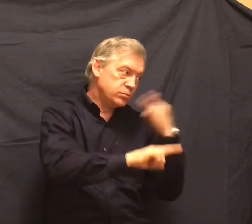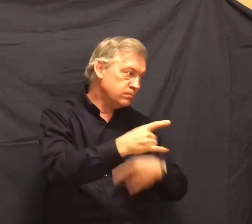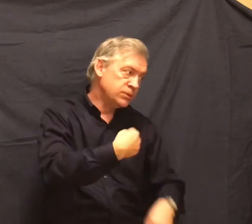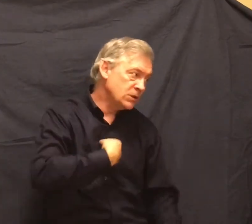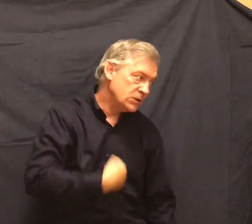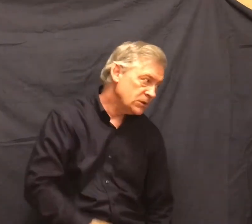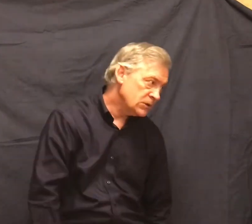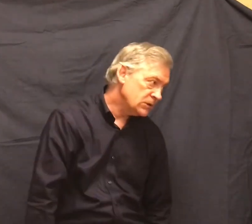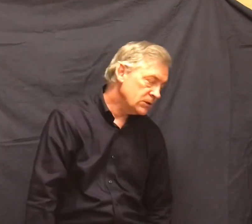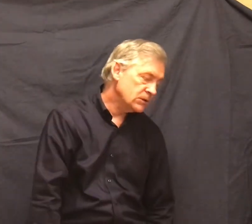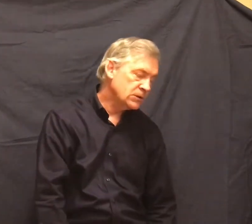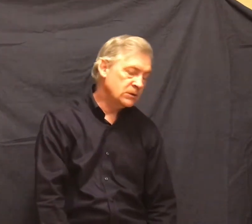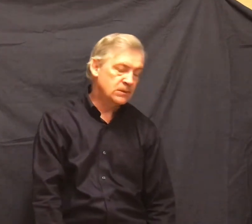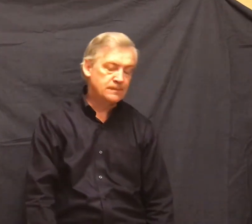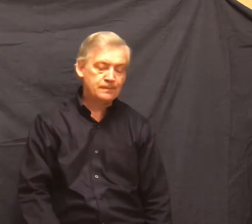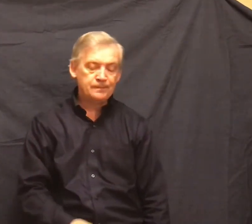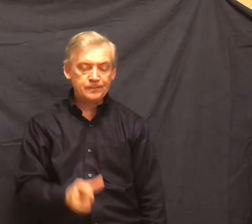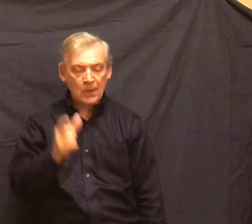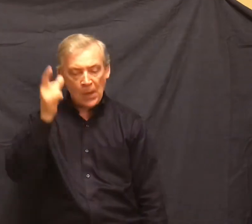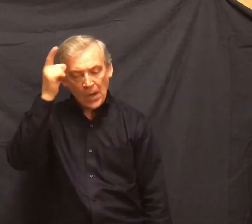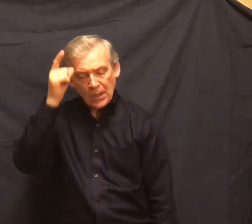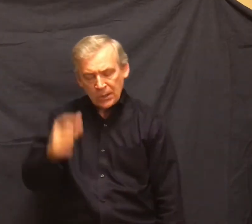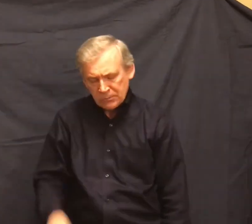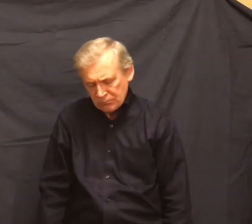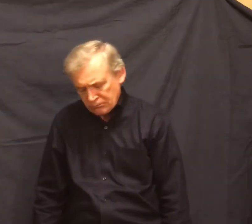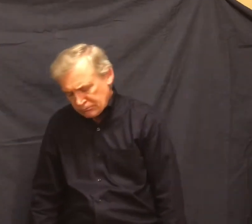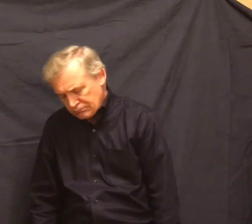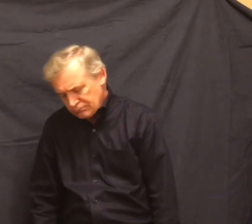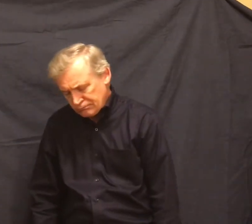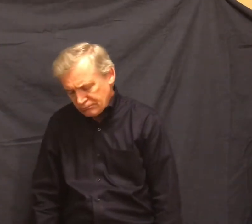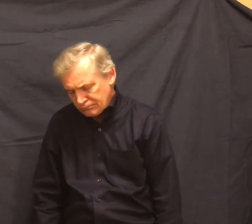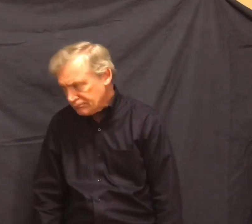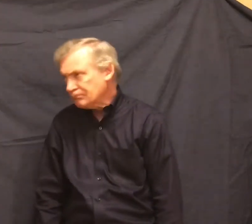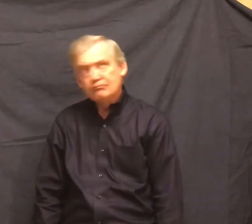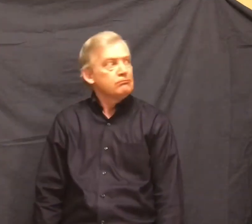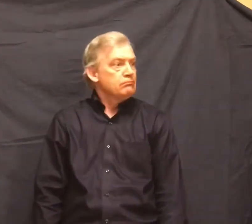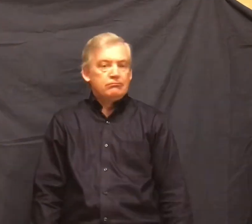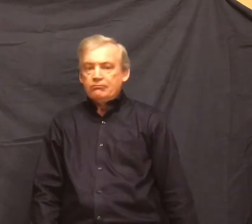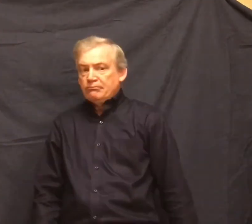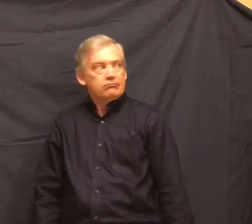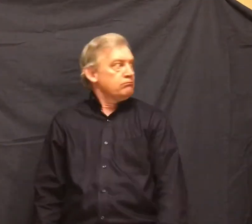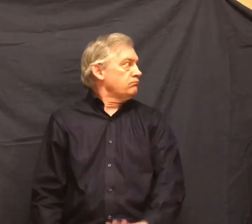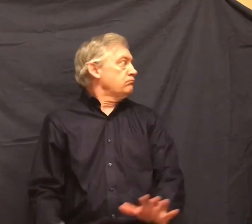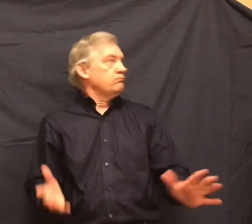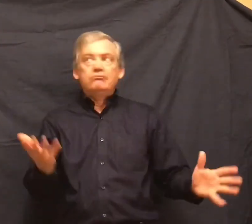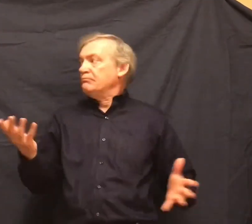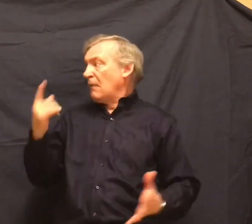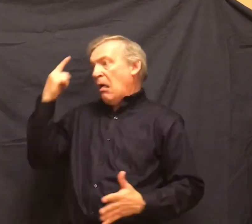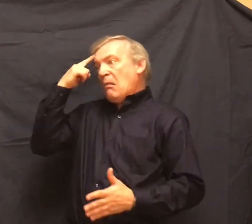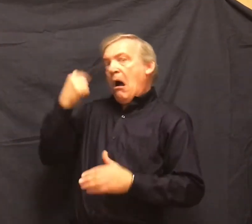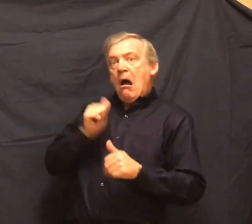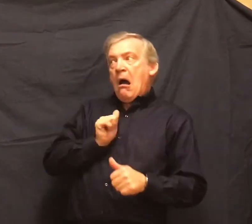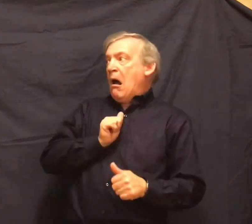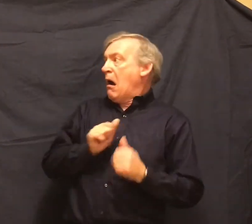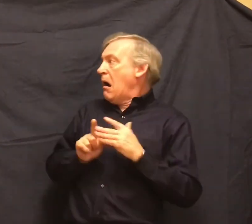Lenny hesitated, backed away, looked wildly at the brush line as though he contemplated running for his freedom.